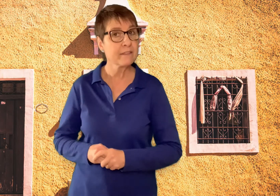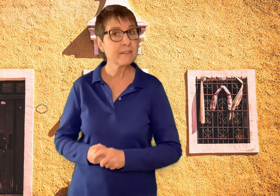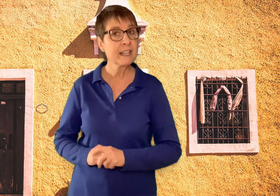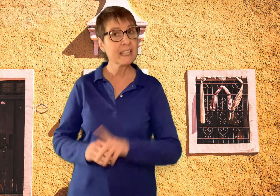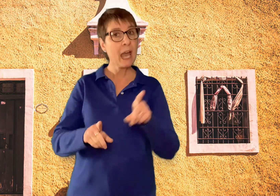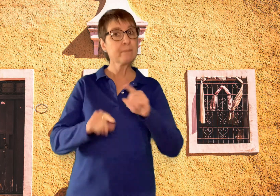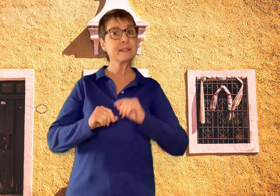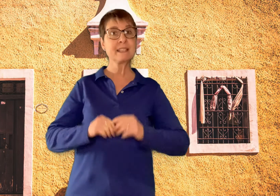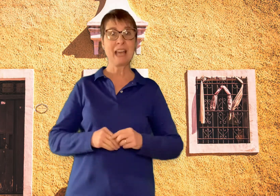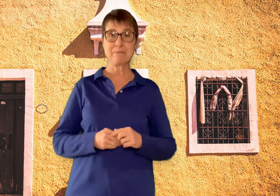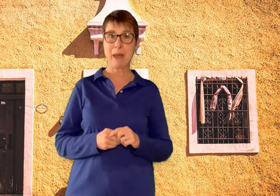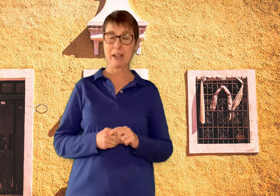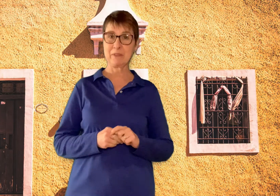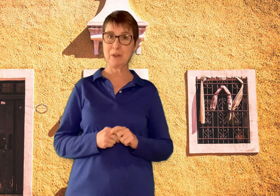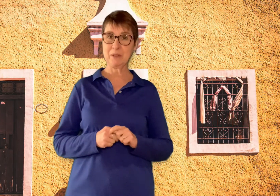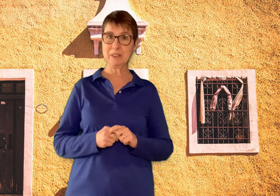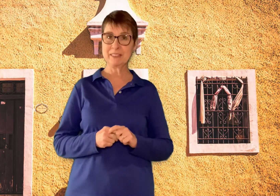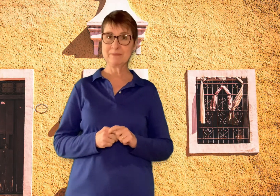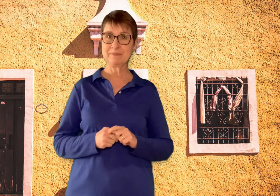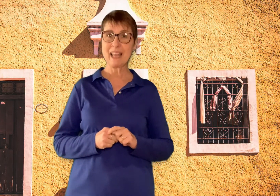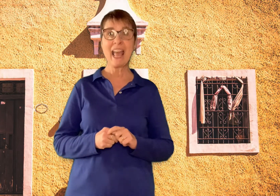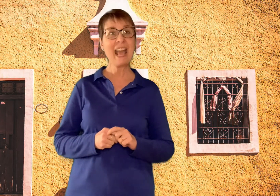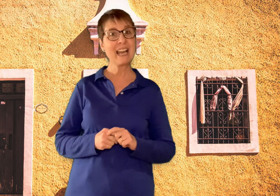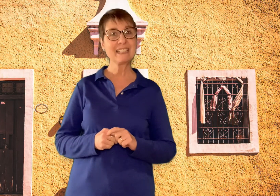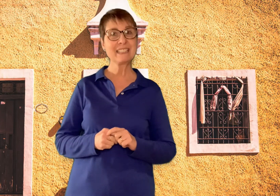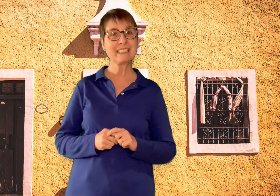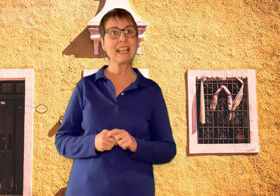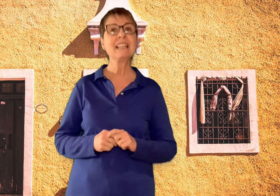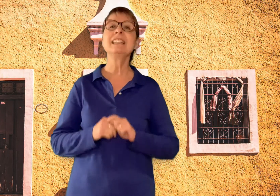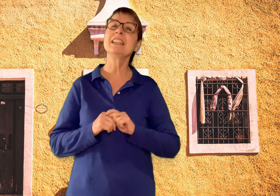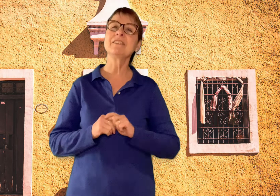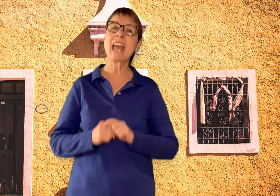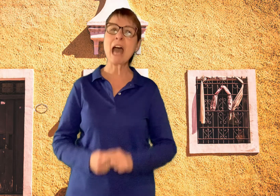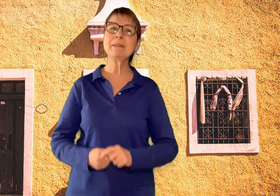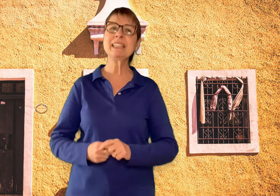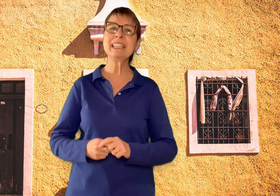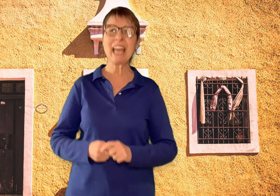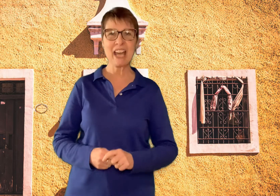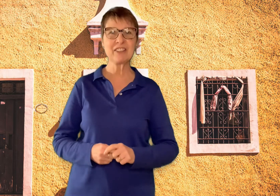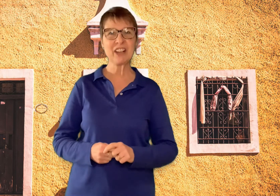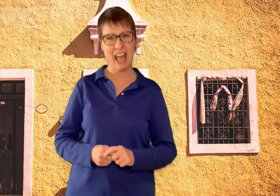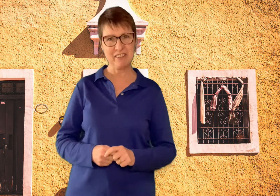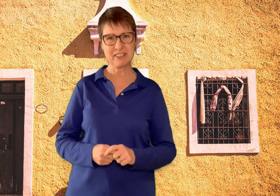kept that bag of gold and lived happily ever after.